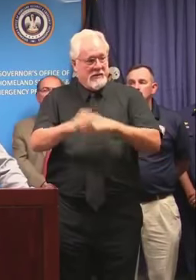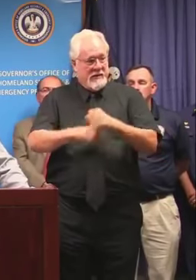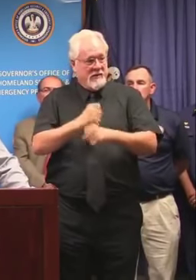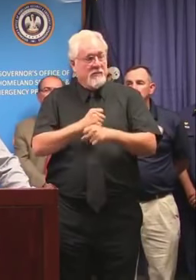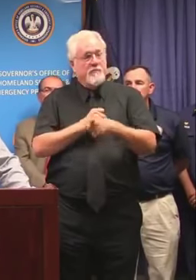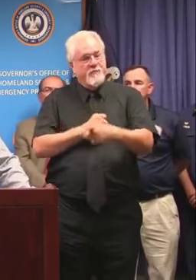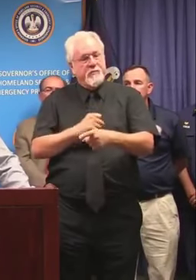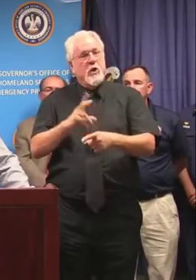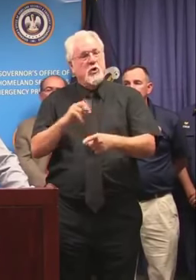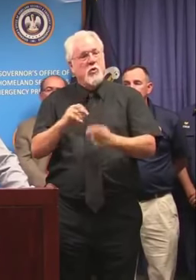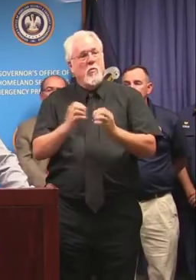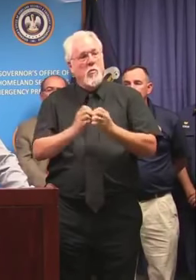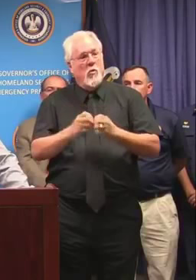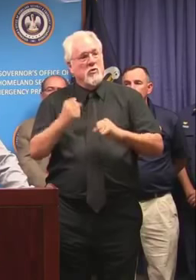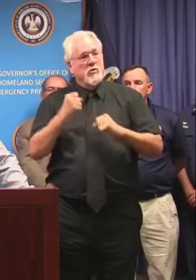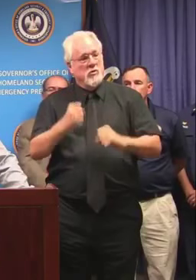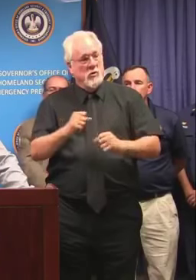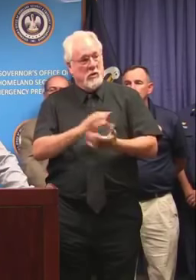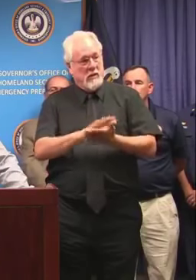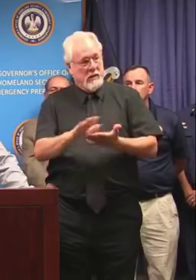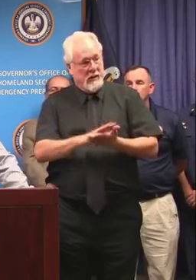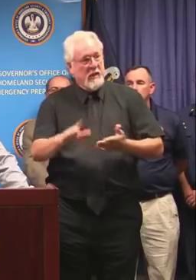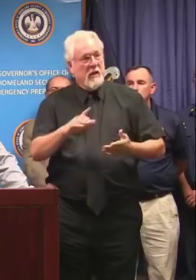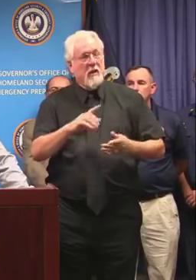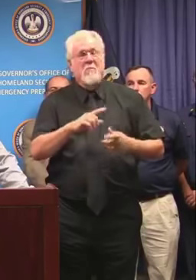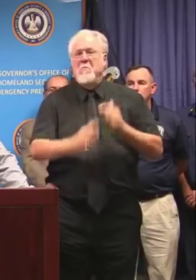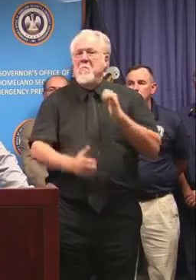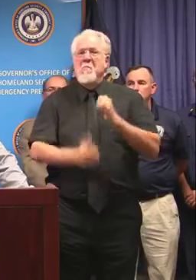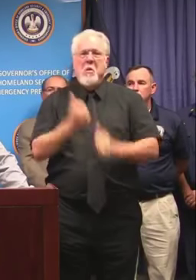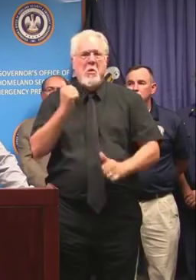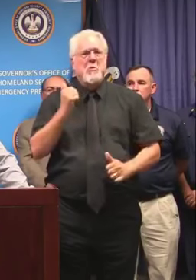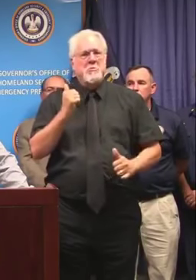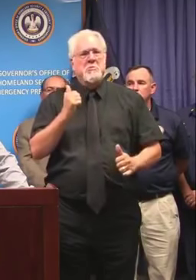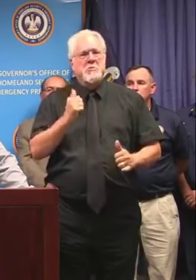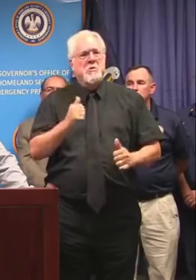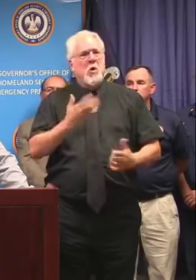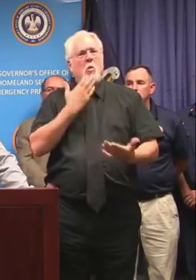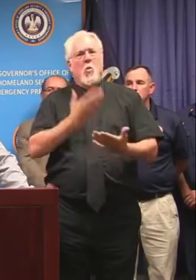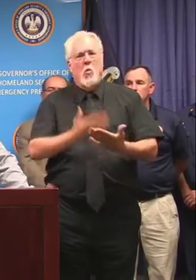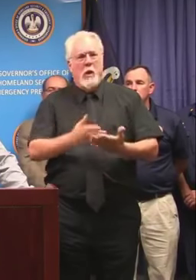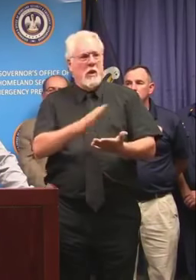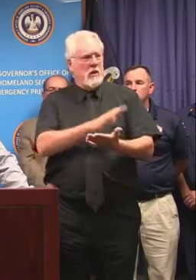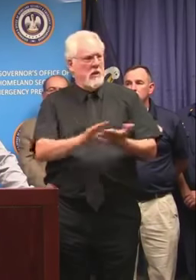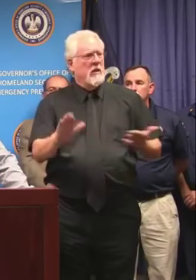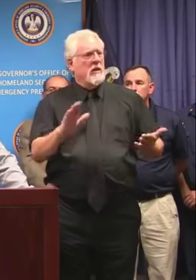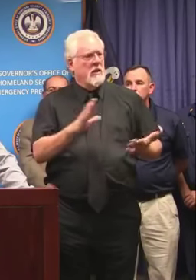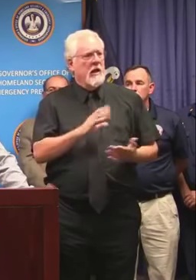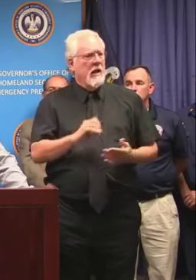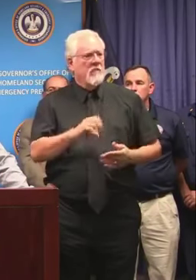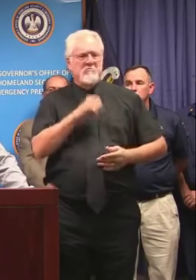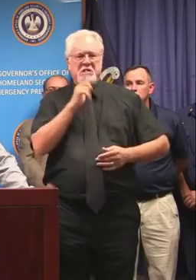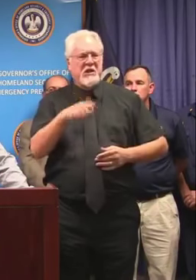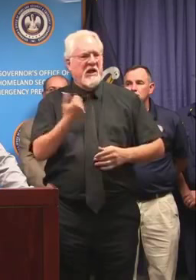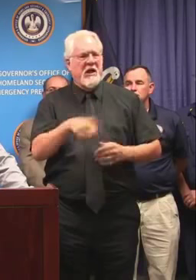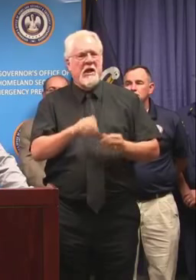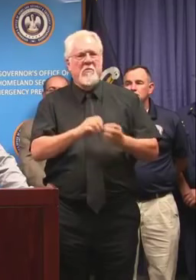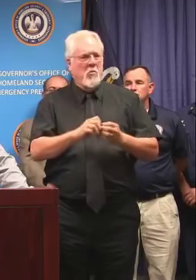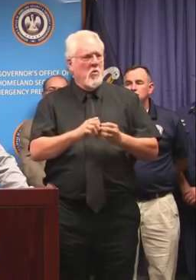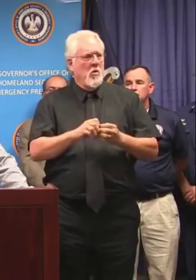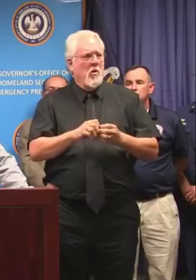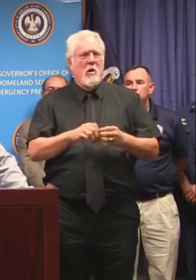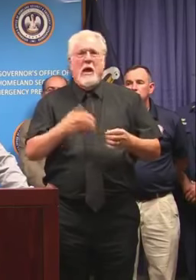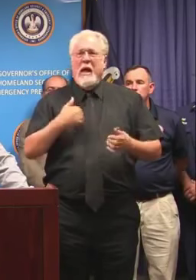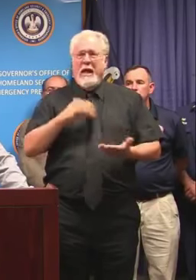to do a more robust cleaning. And the vast majority of them were well cleaned and didn't need any extra cleaning. We had